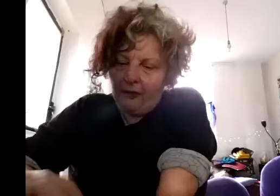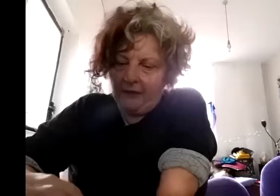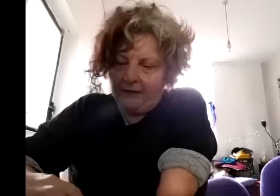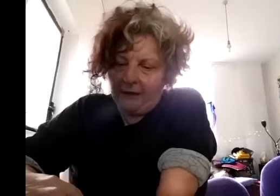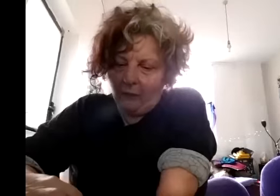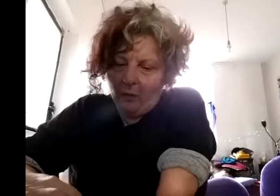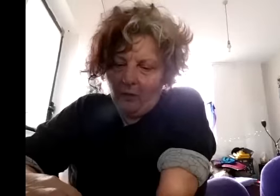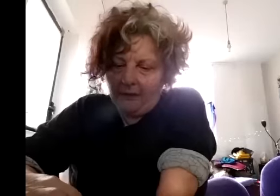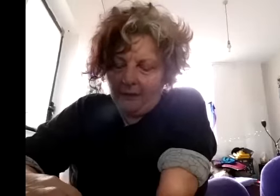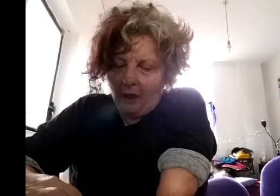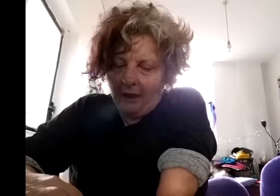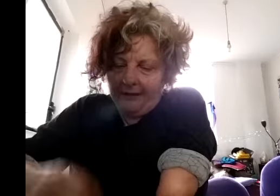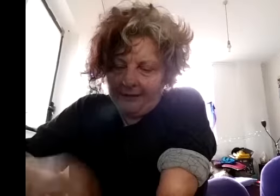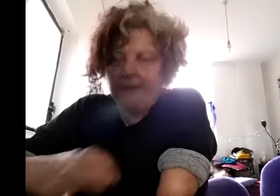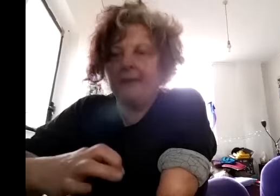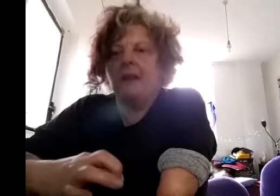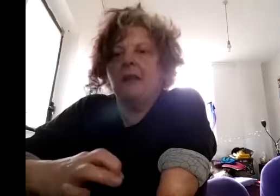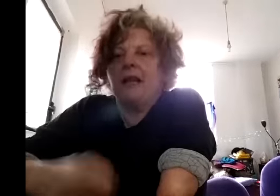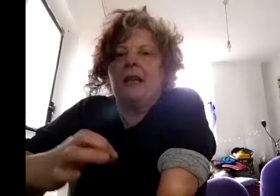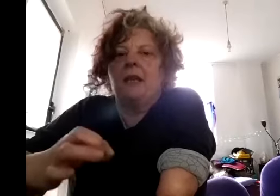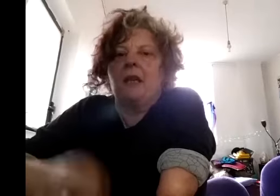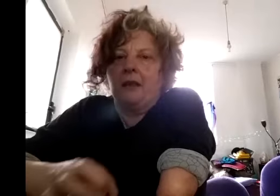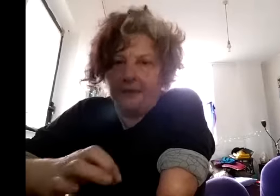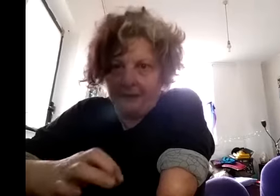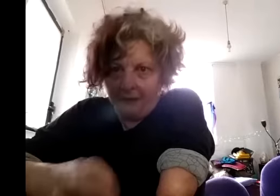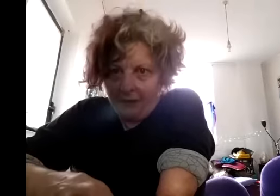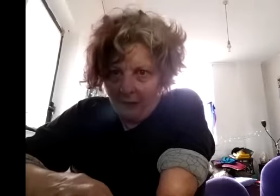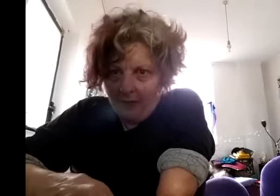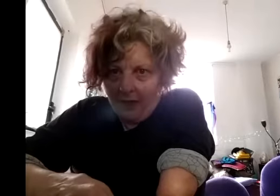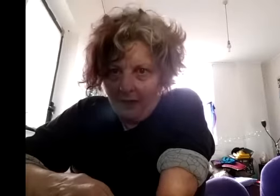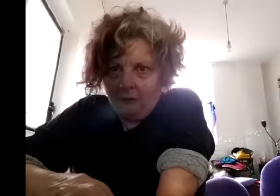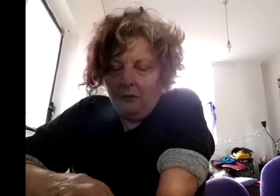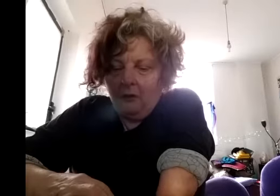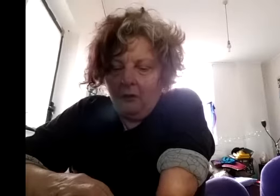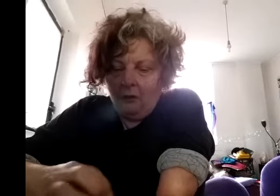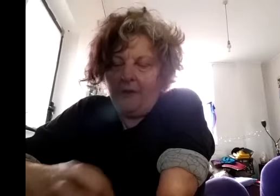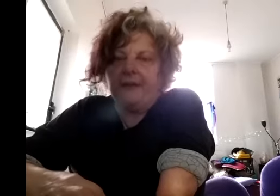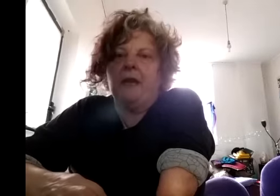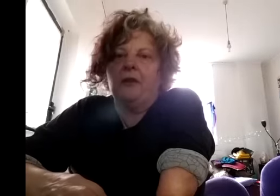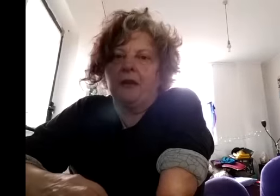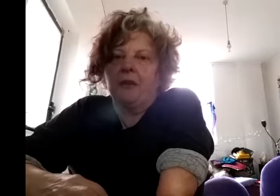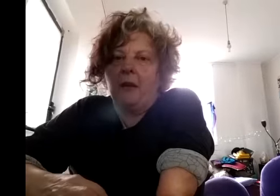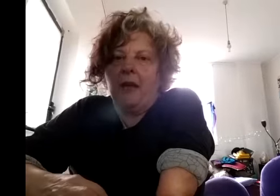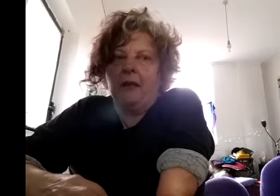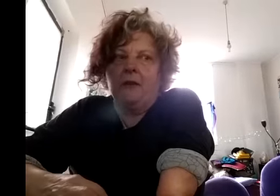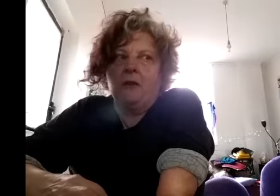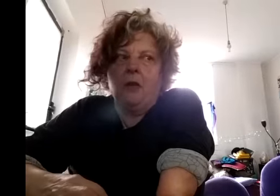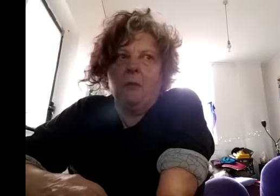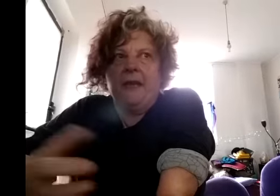it's a really good point it does take guts to get up there on the stage there's no doubt about it but then